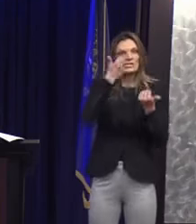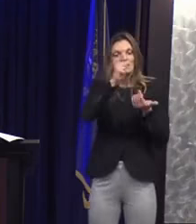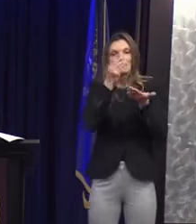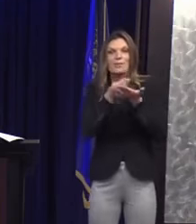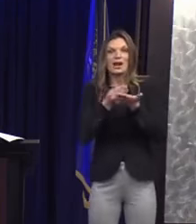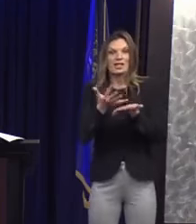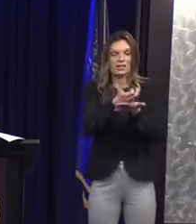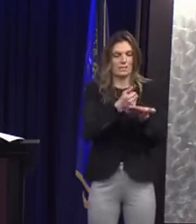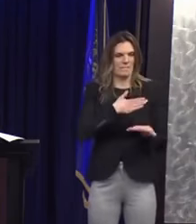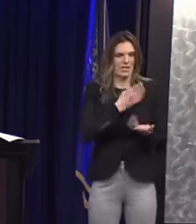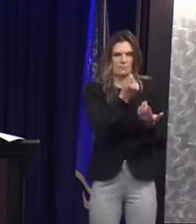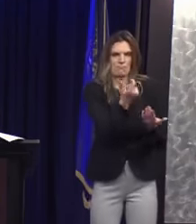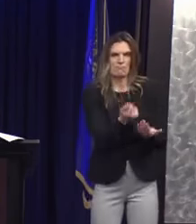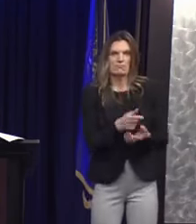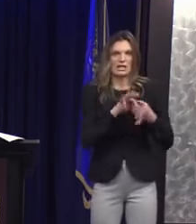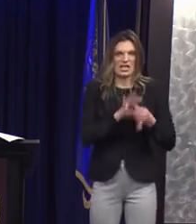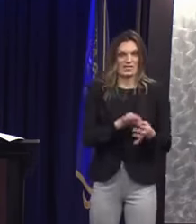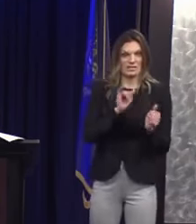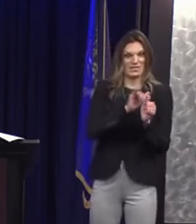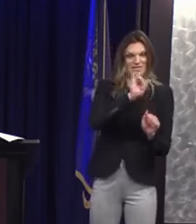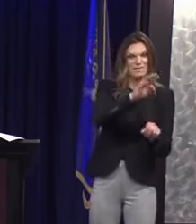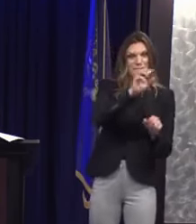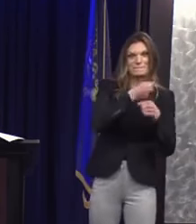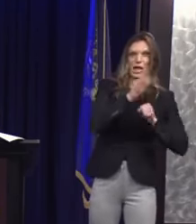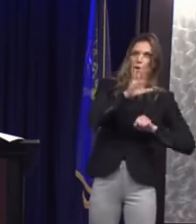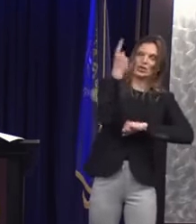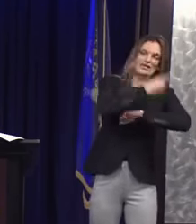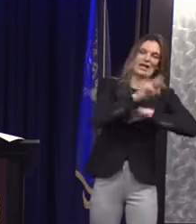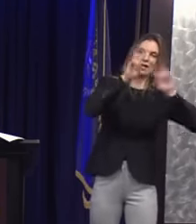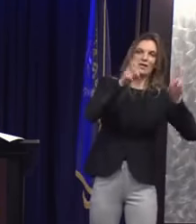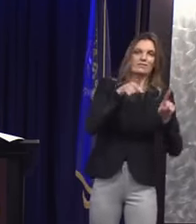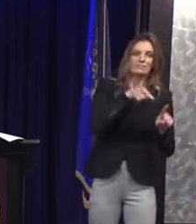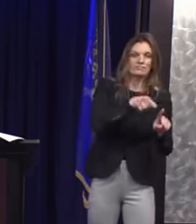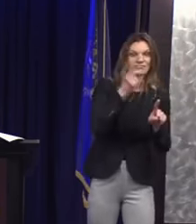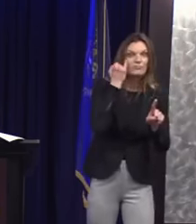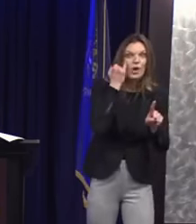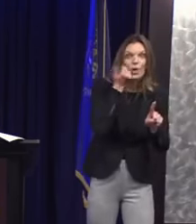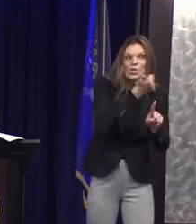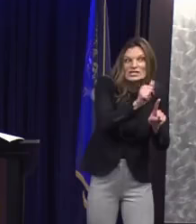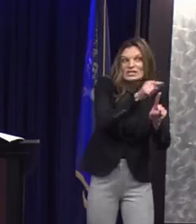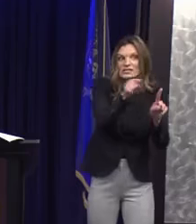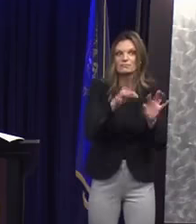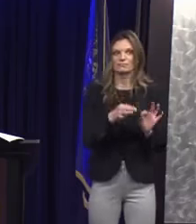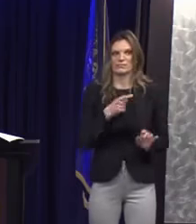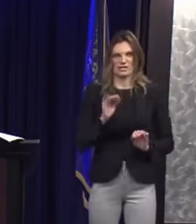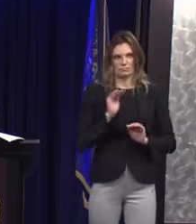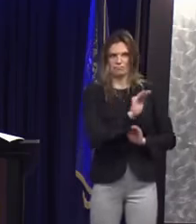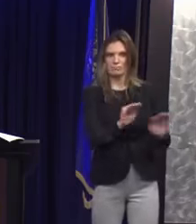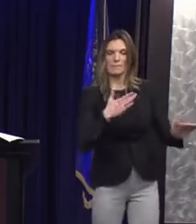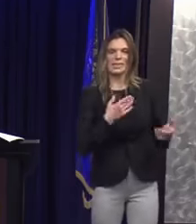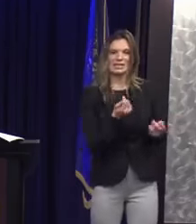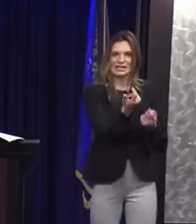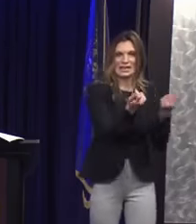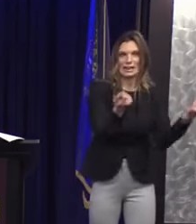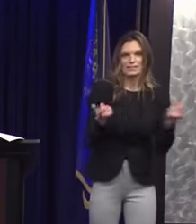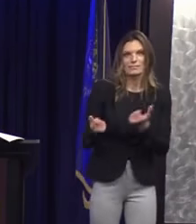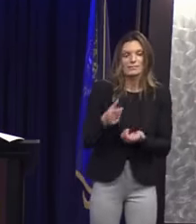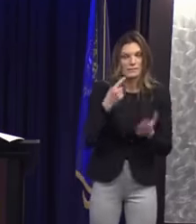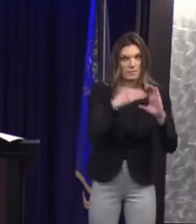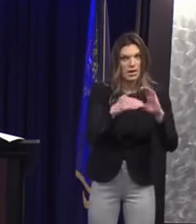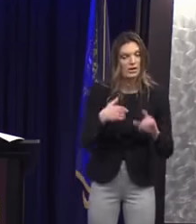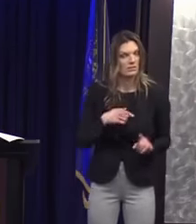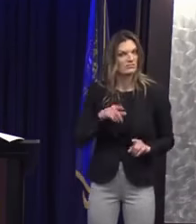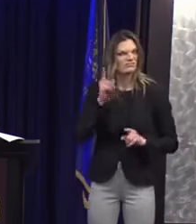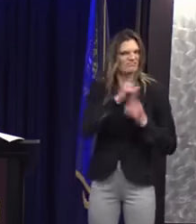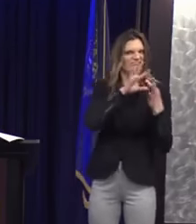of the Make Your Date initiative. Our investigation sought to determine if any such order had